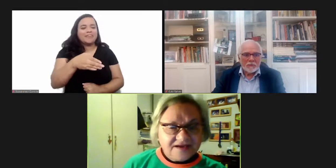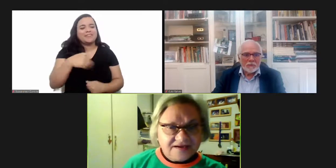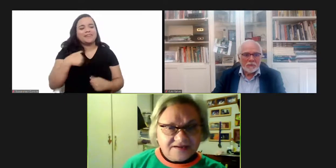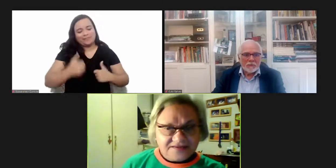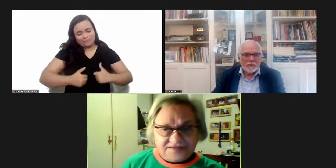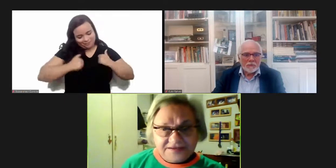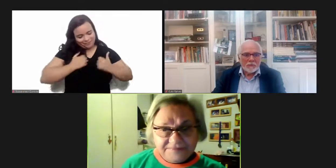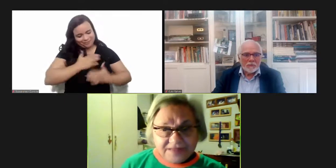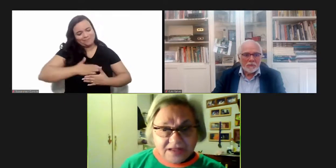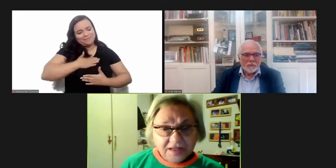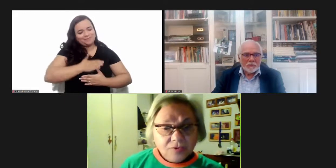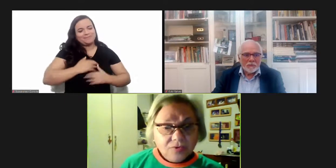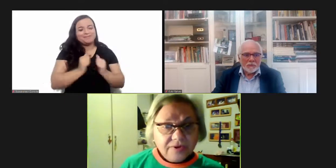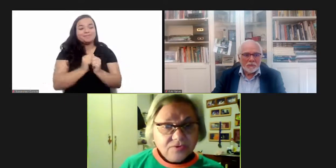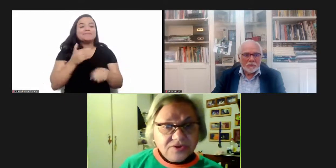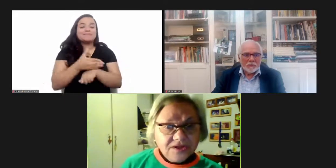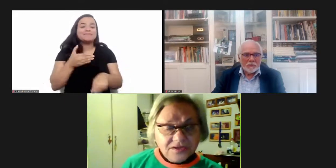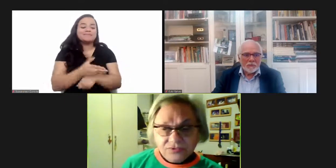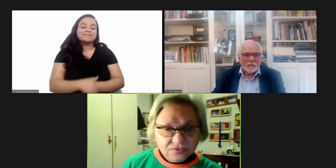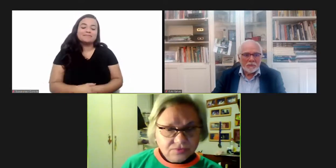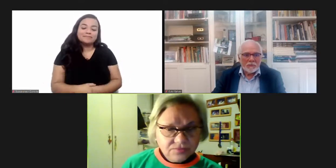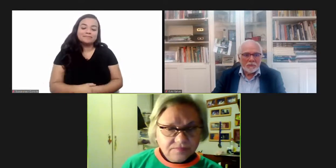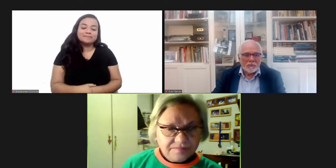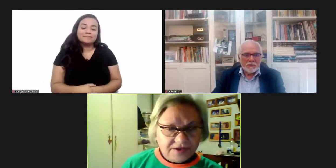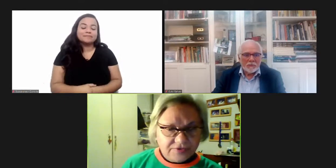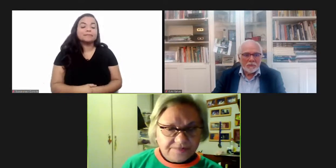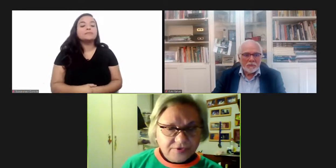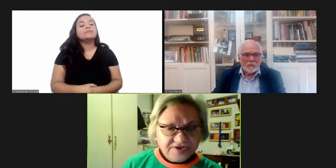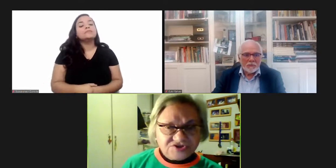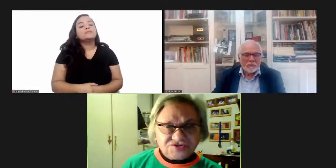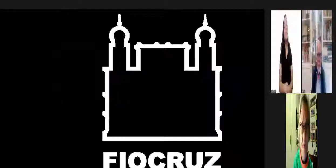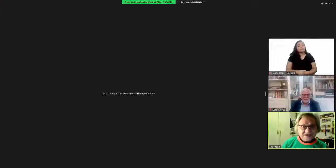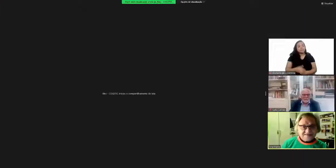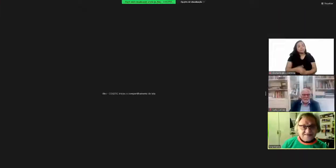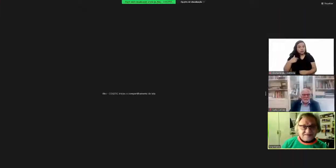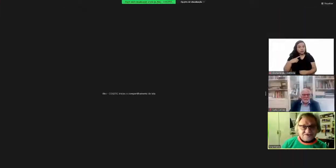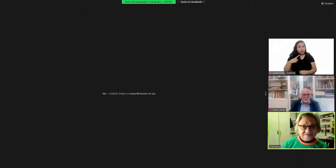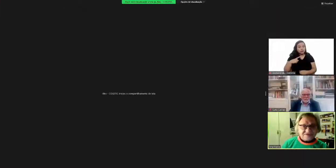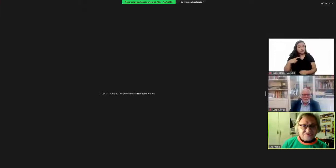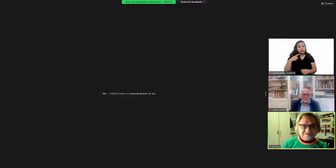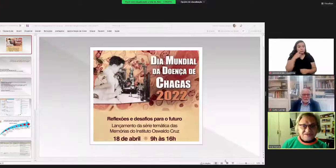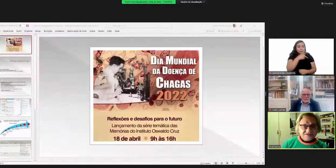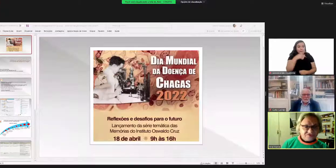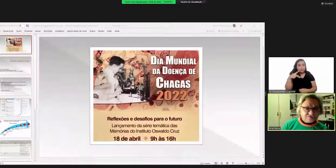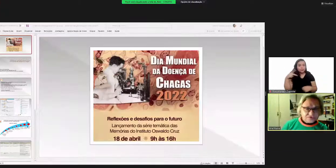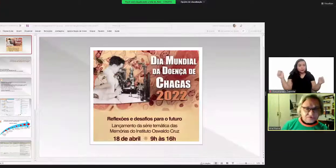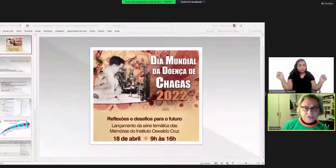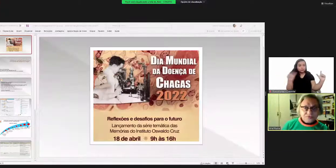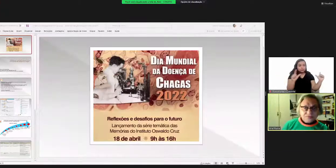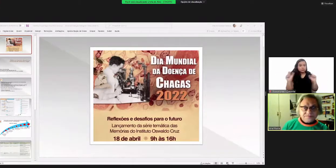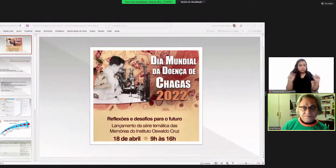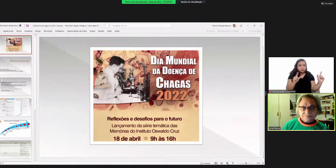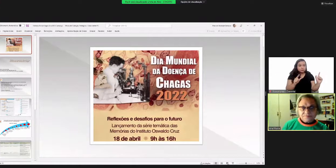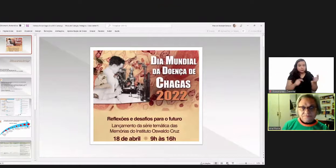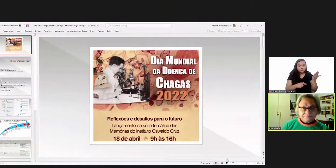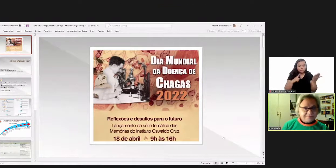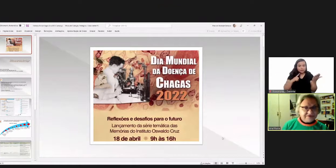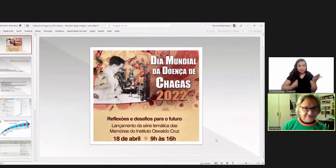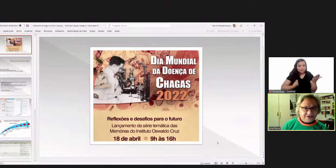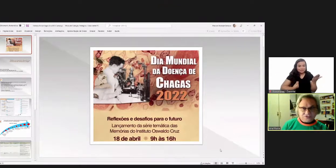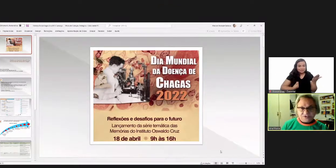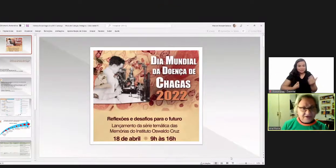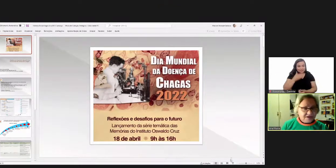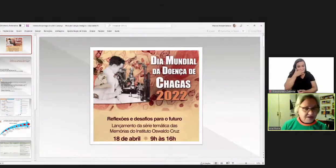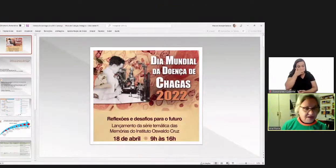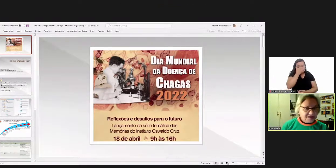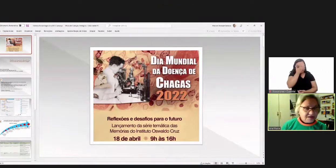honor to be here today i have a powerpoint presentation but if it's difficult i can